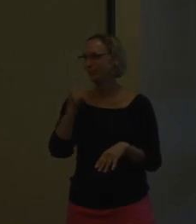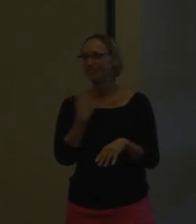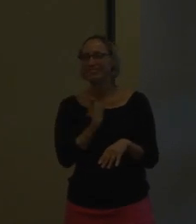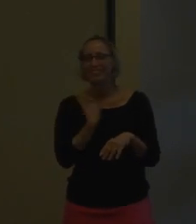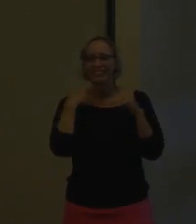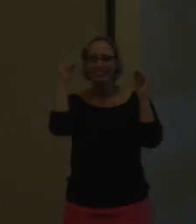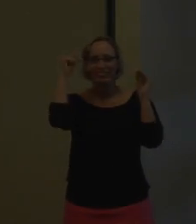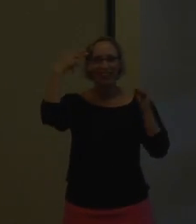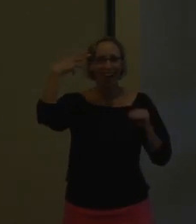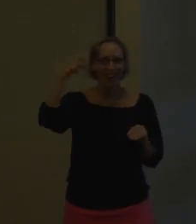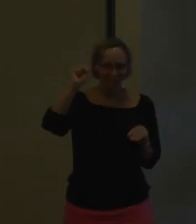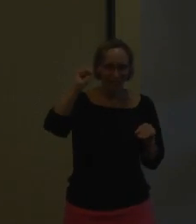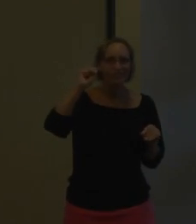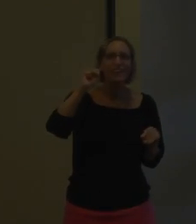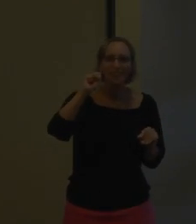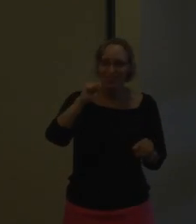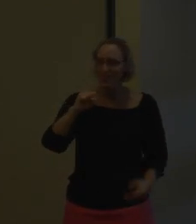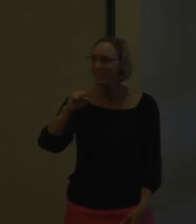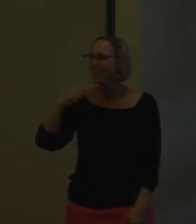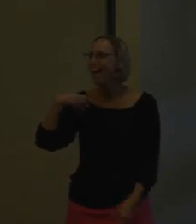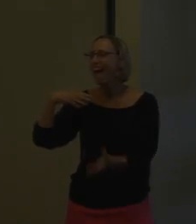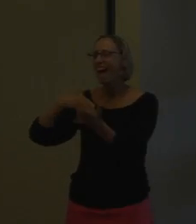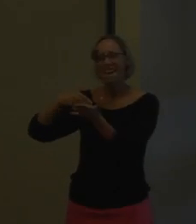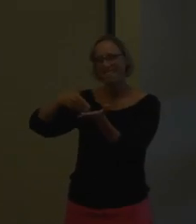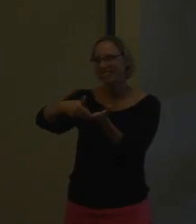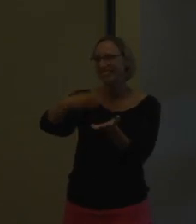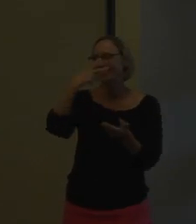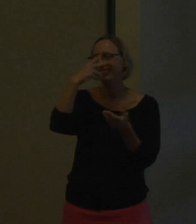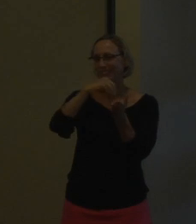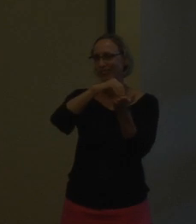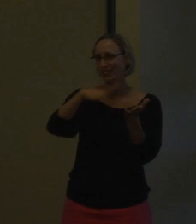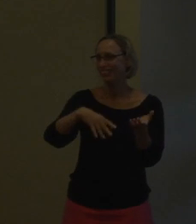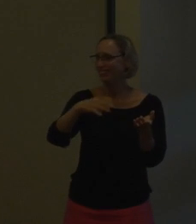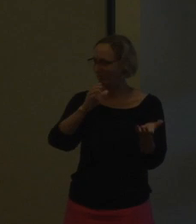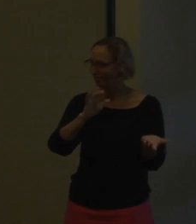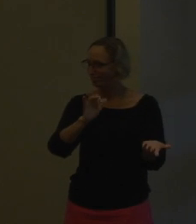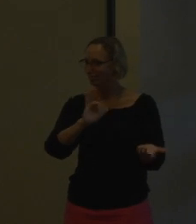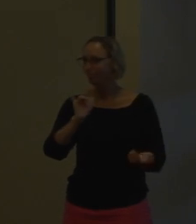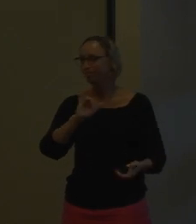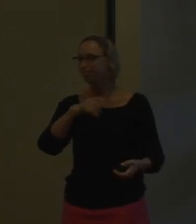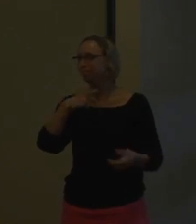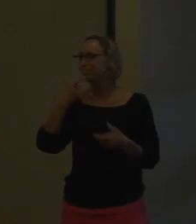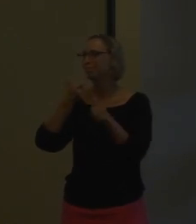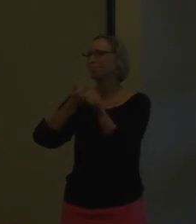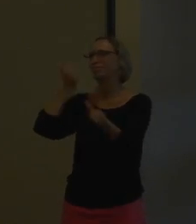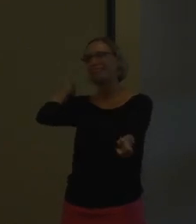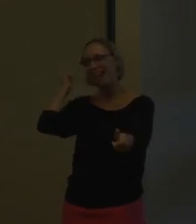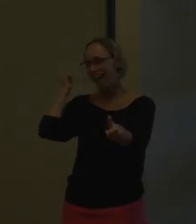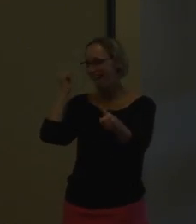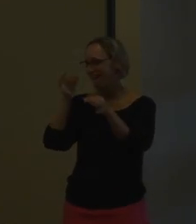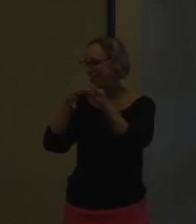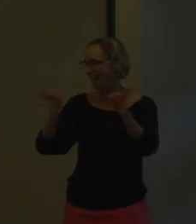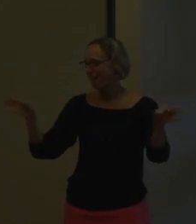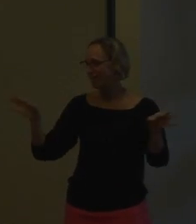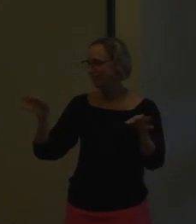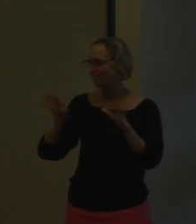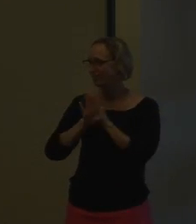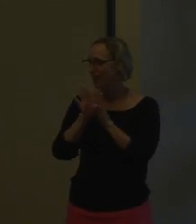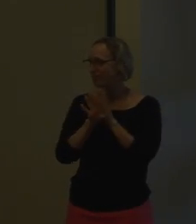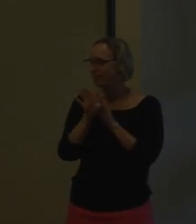And I was a professor as well. I taught high school, actually. And I often saw students who had